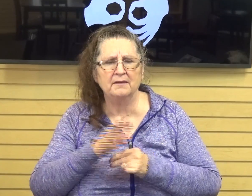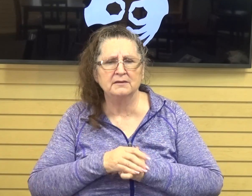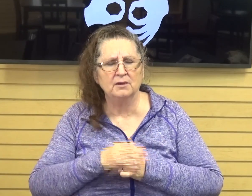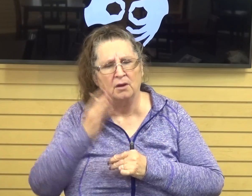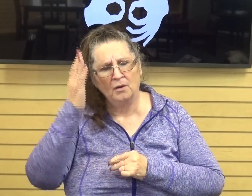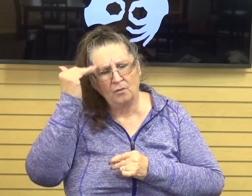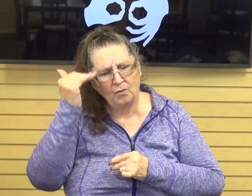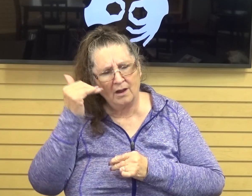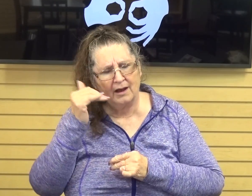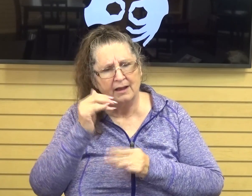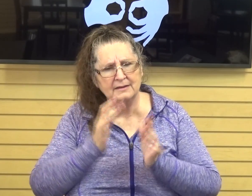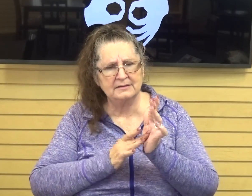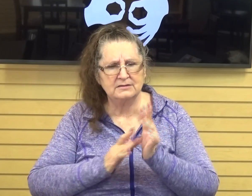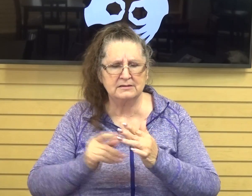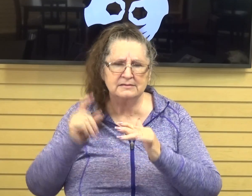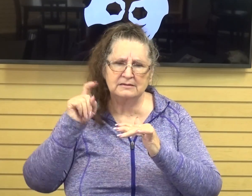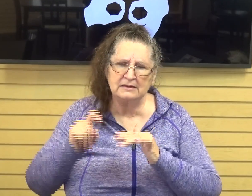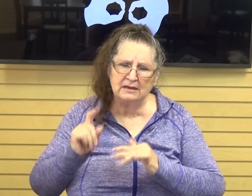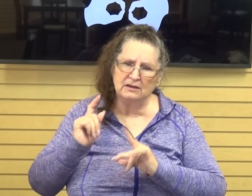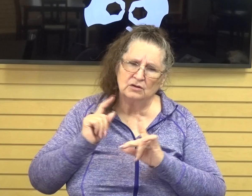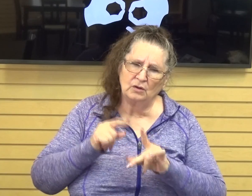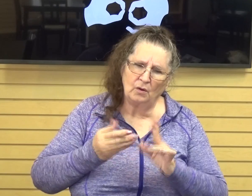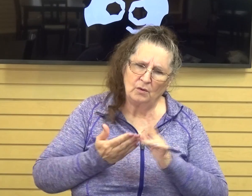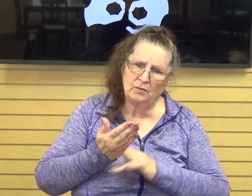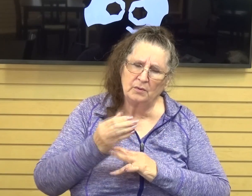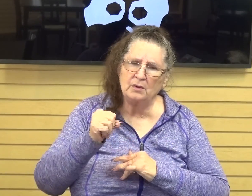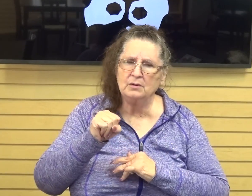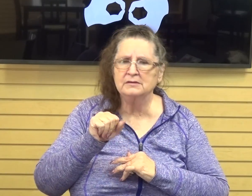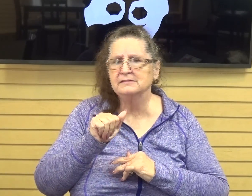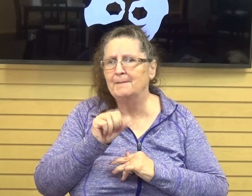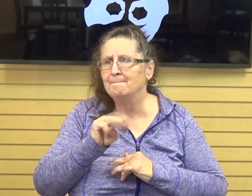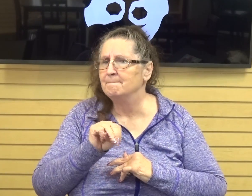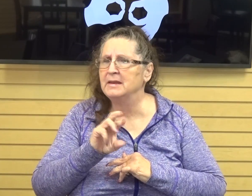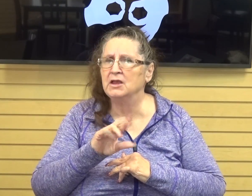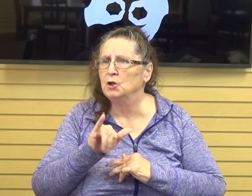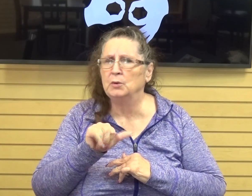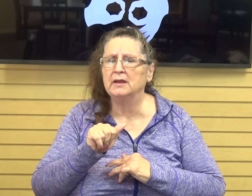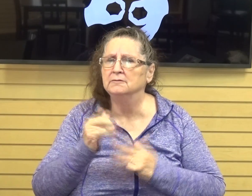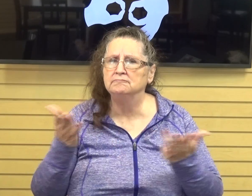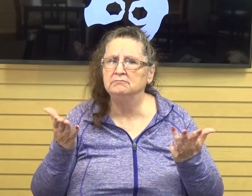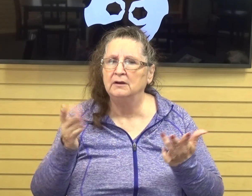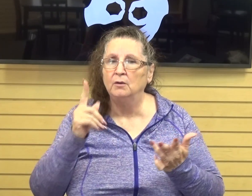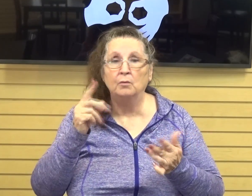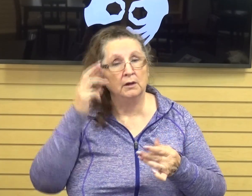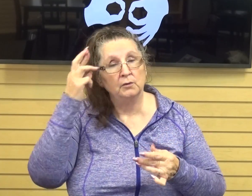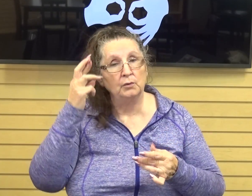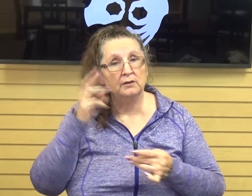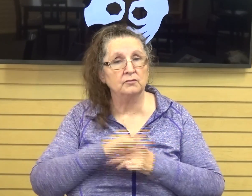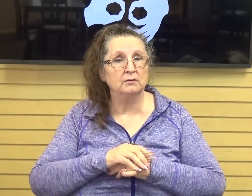need to go to Samaria or through Samaria? And there's only one reason it was one person,